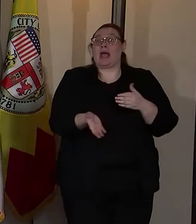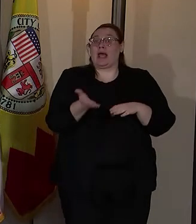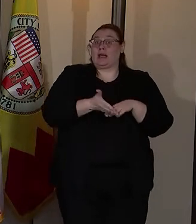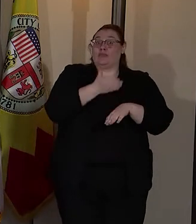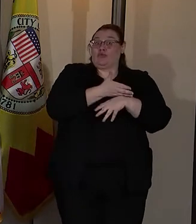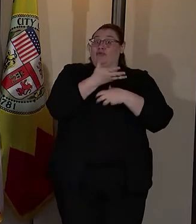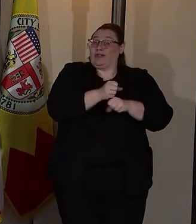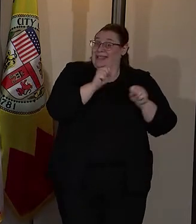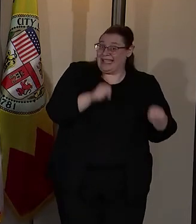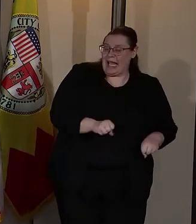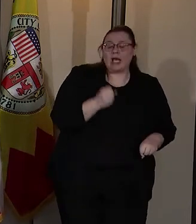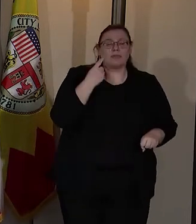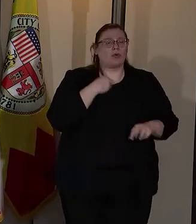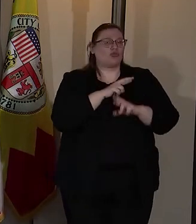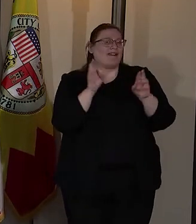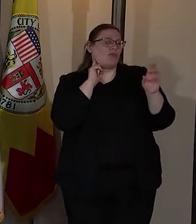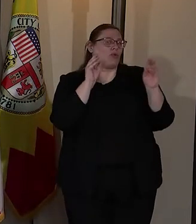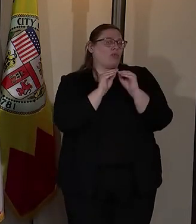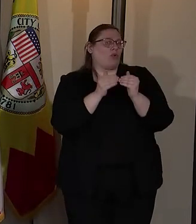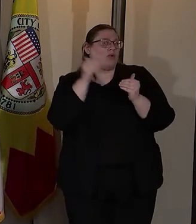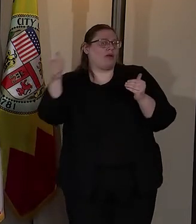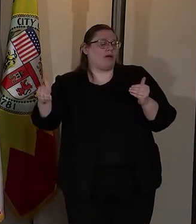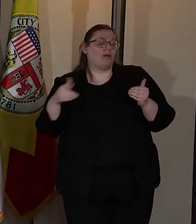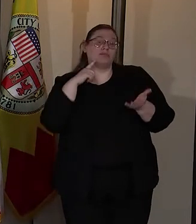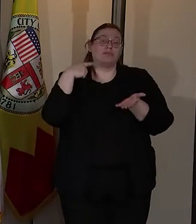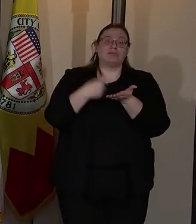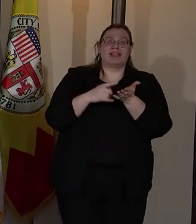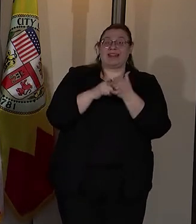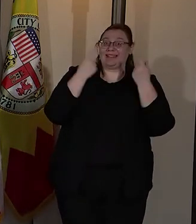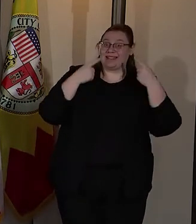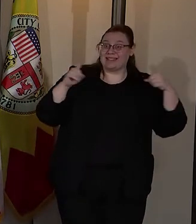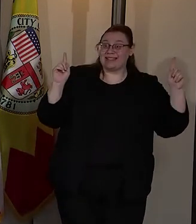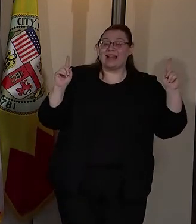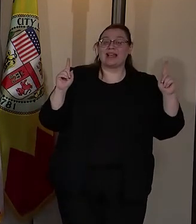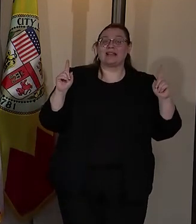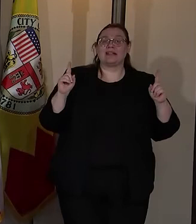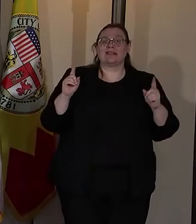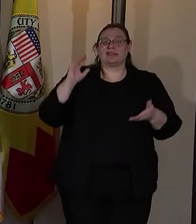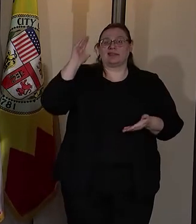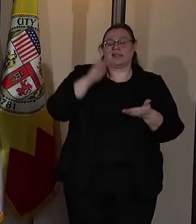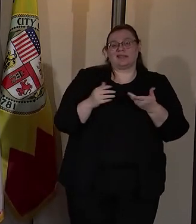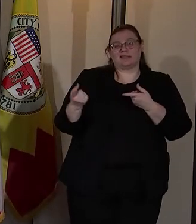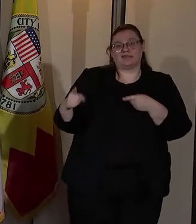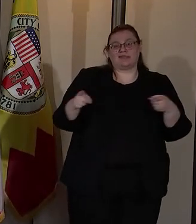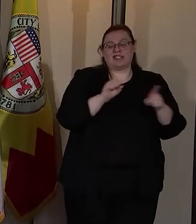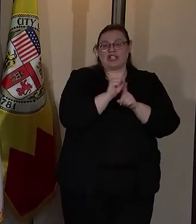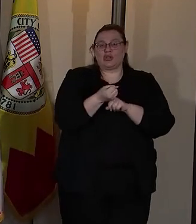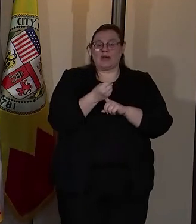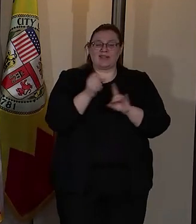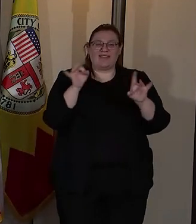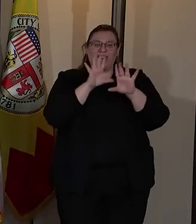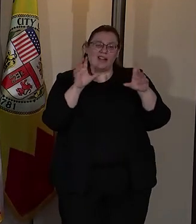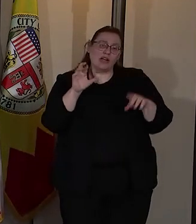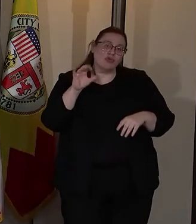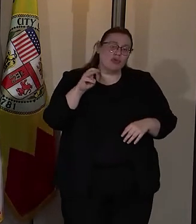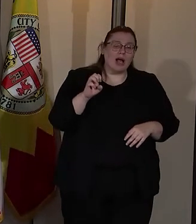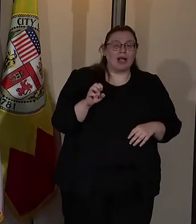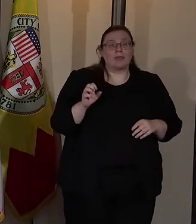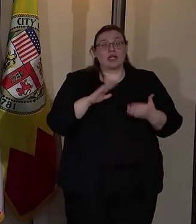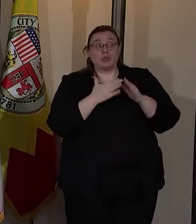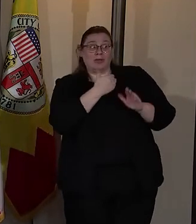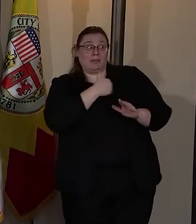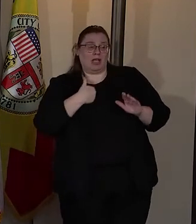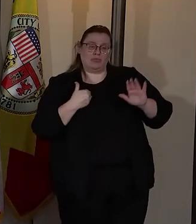the next step. But as it talked about the success, about the fewer instances of violent crime, about the community members that were asking